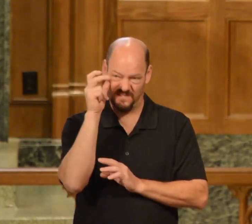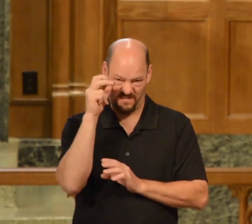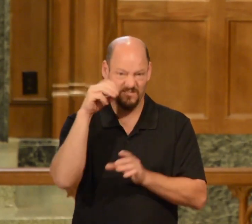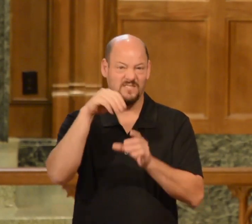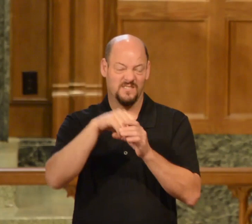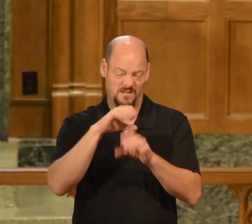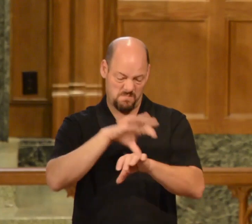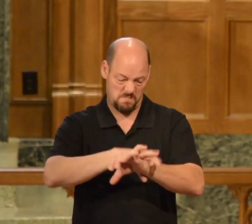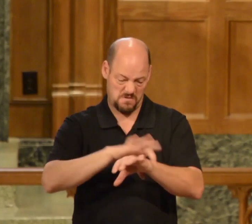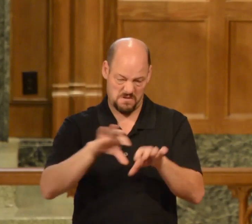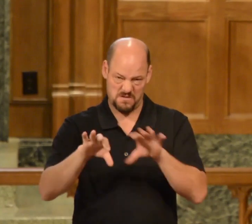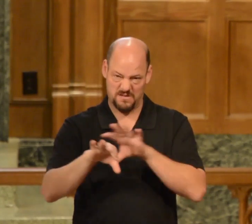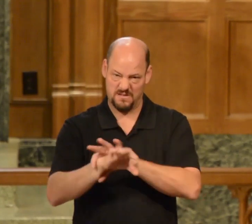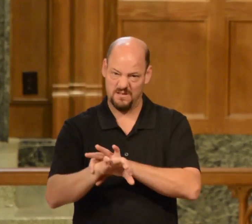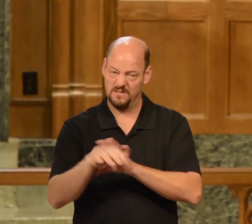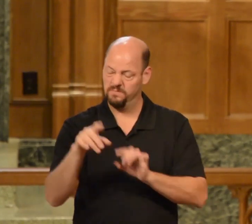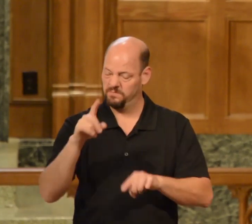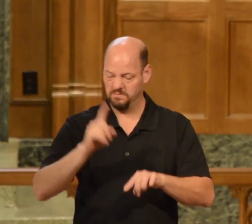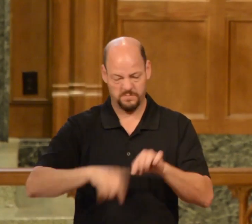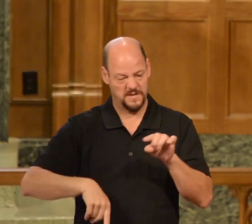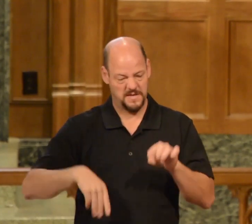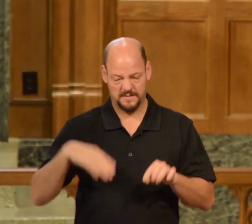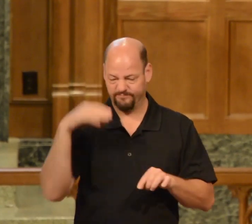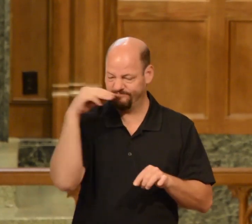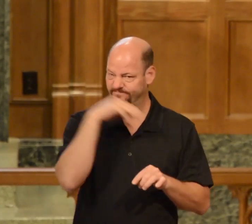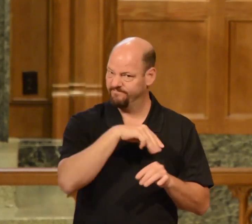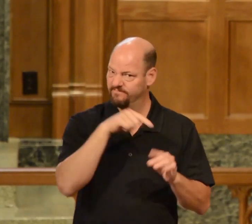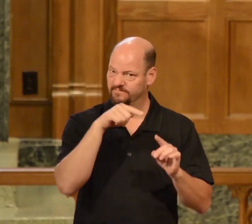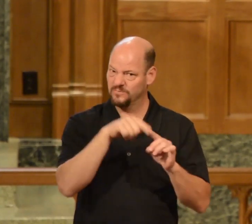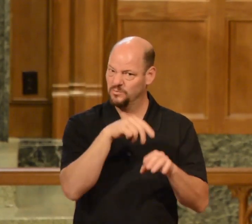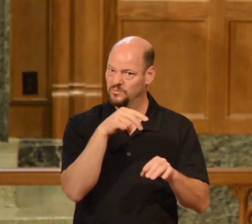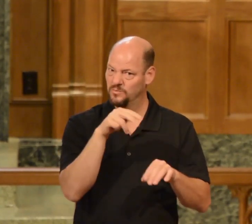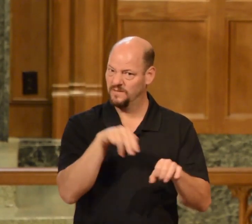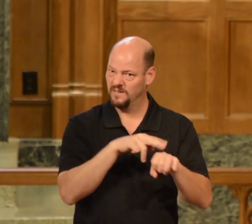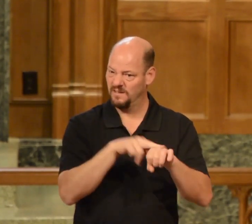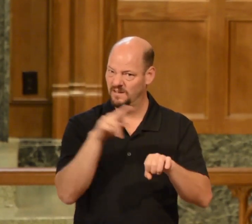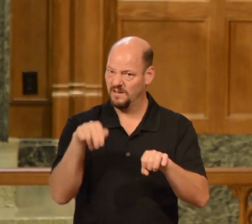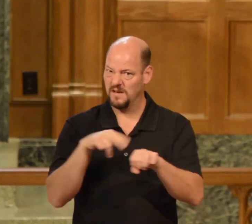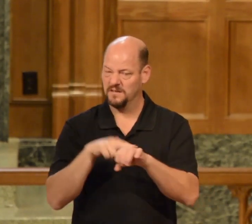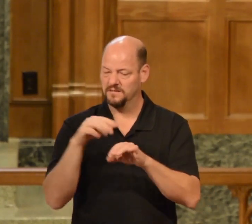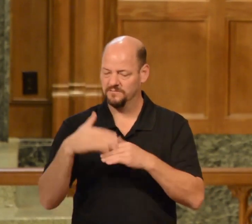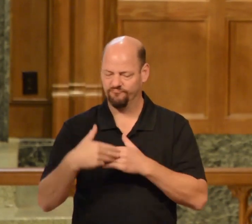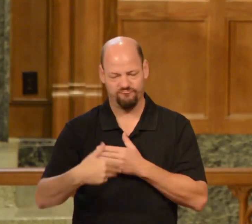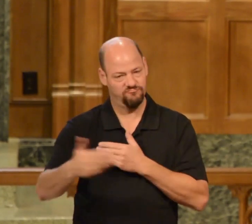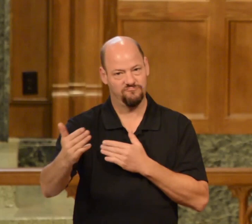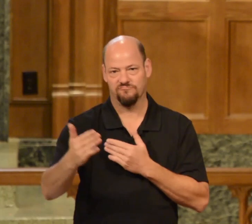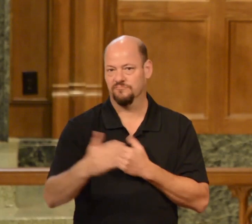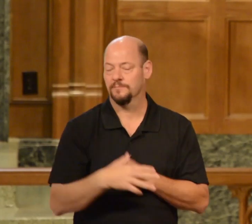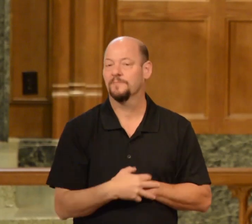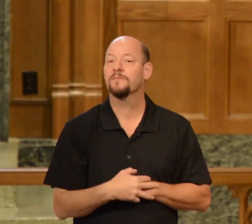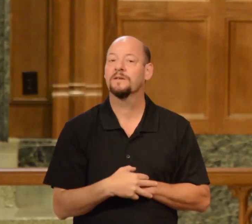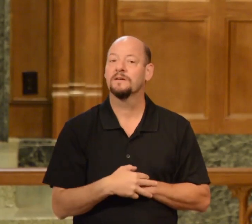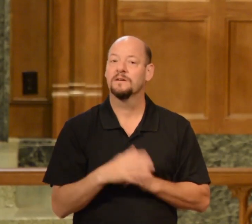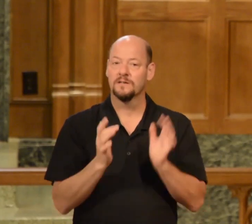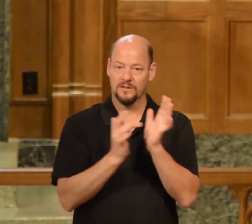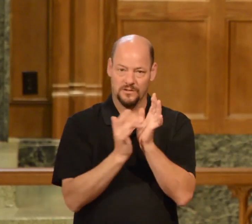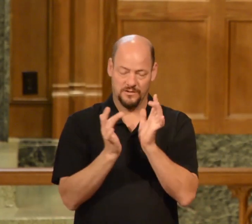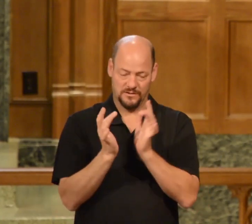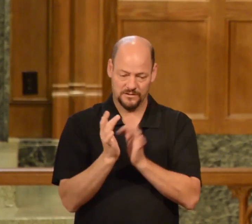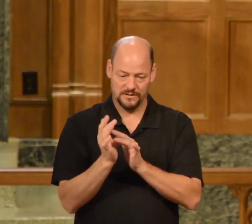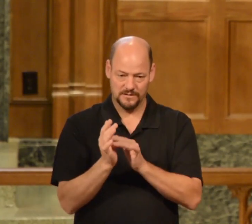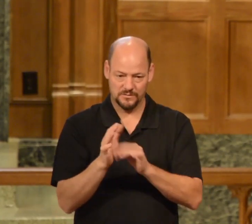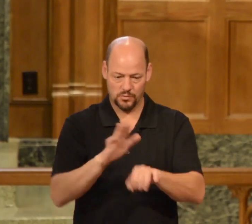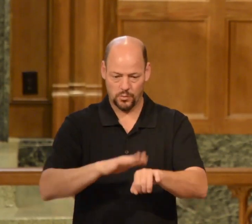nations no more so that Jesus claims people from every tribe